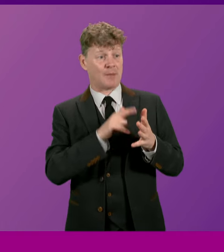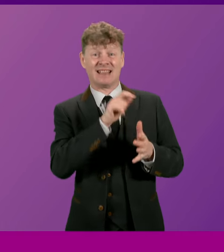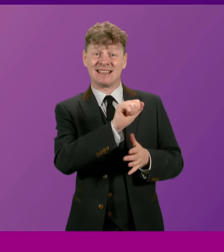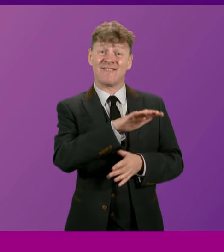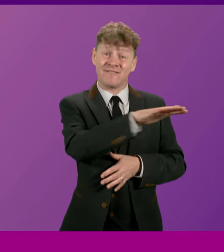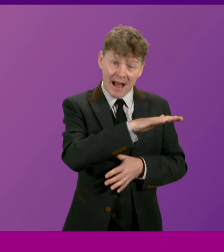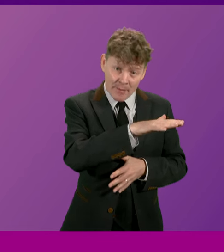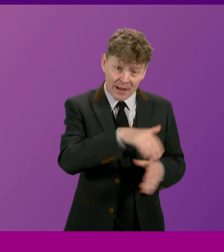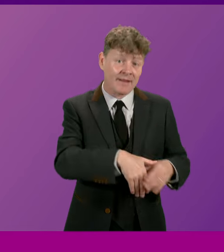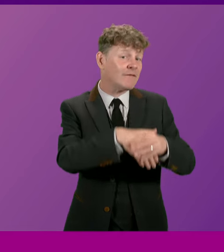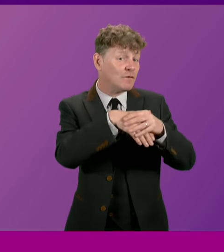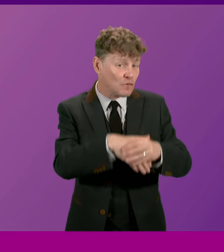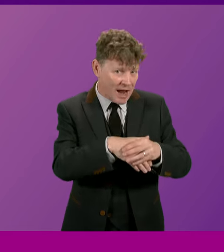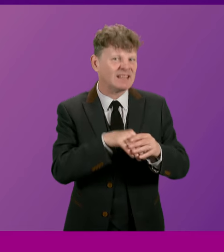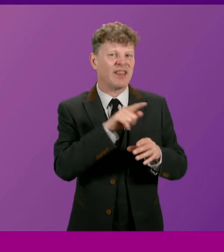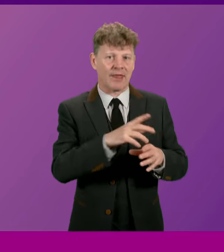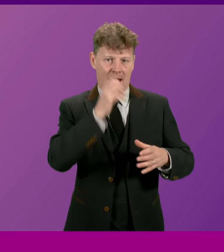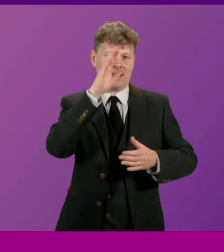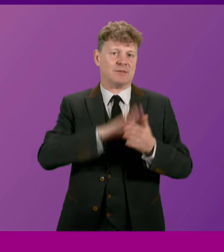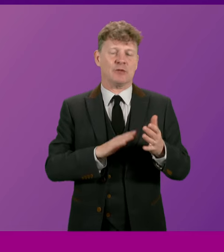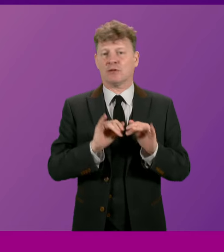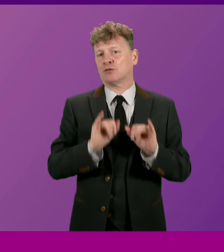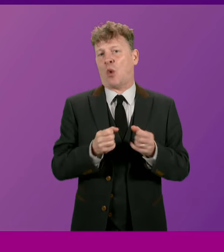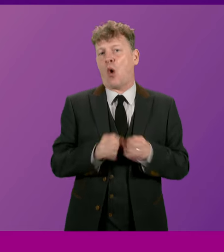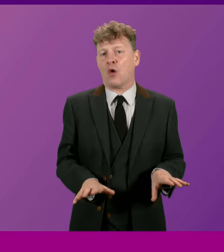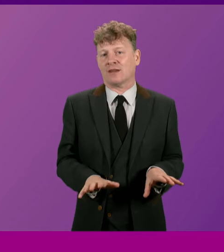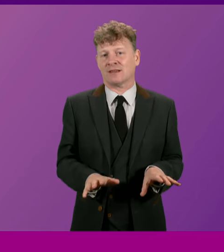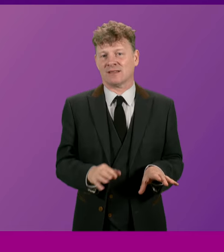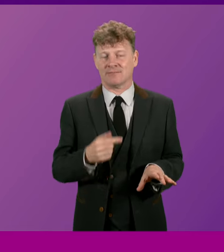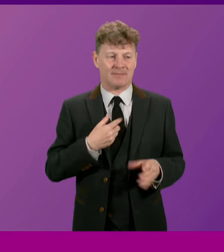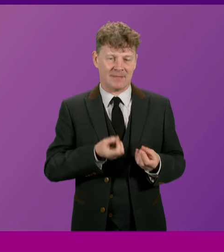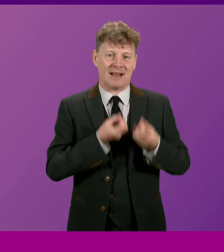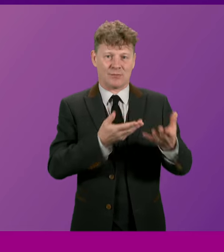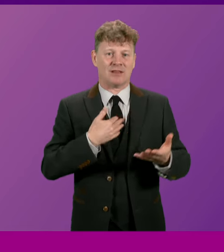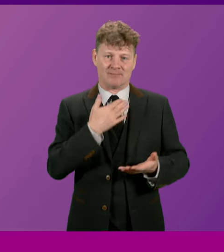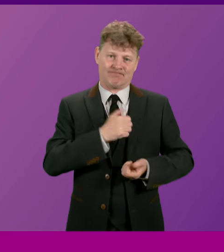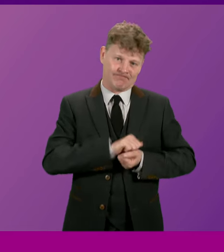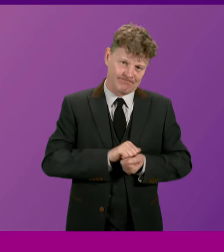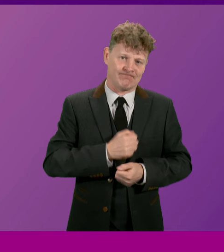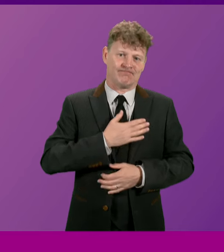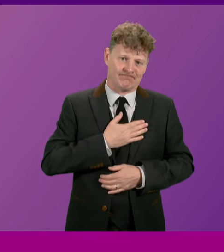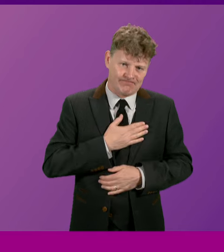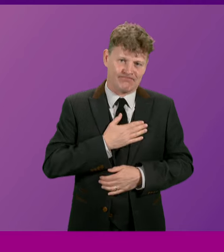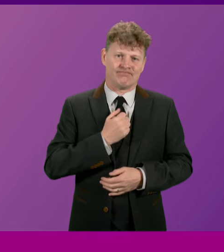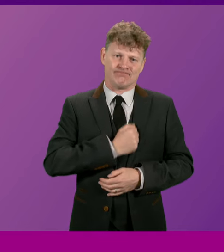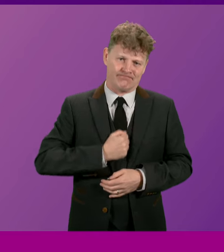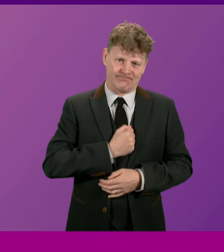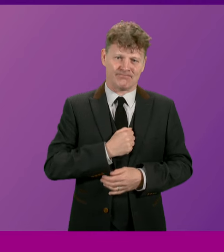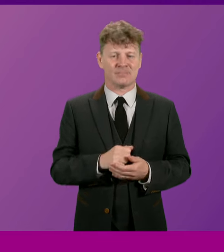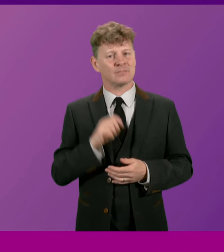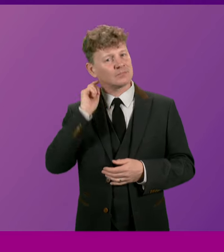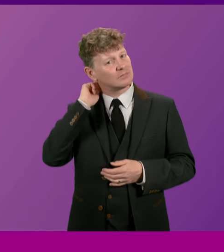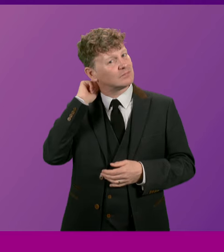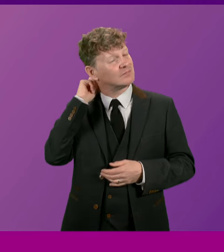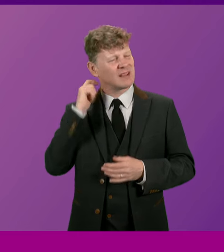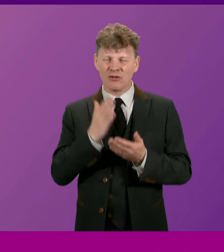and friends are experiencing now and offer our sincerest condolences. And especially in the wake of such